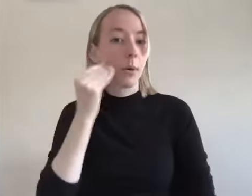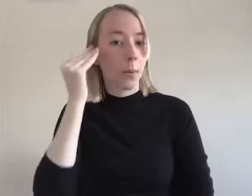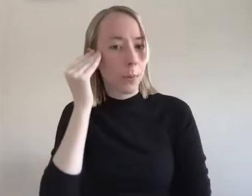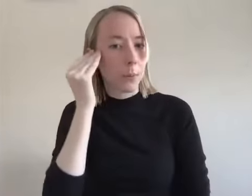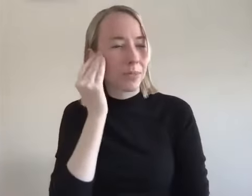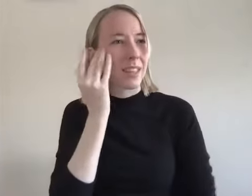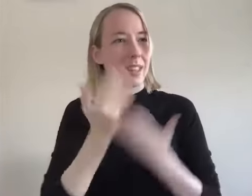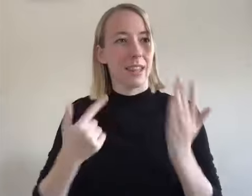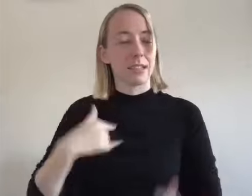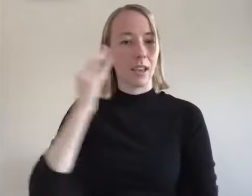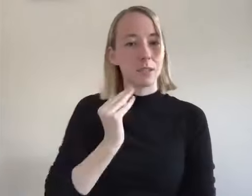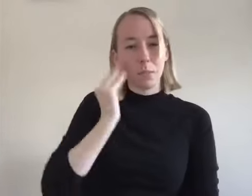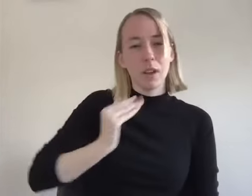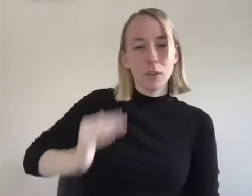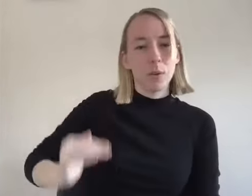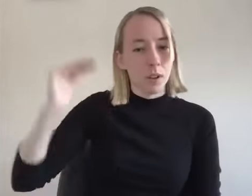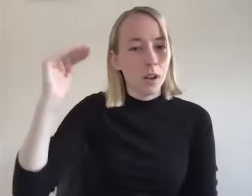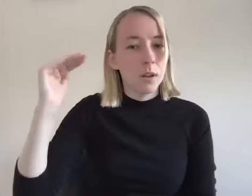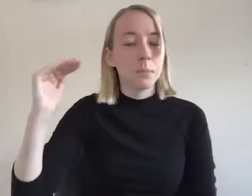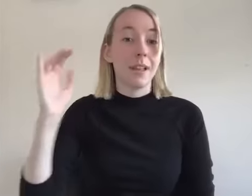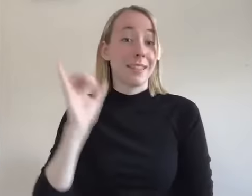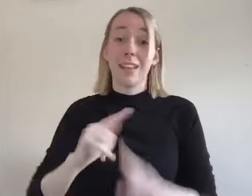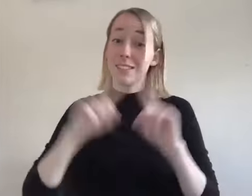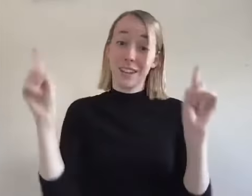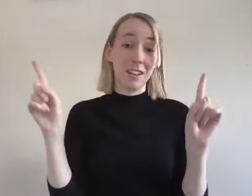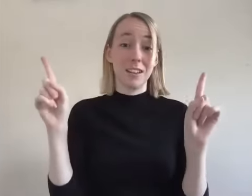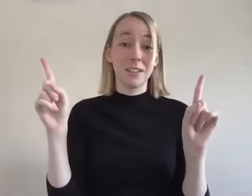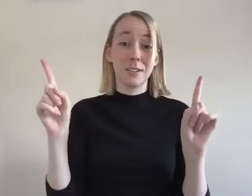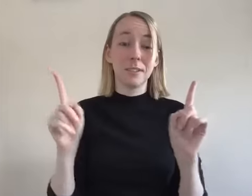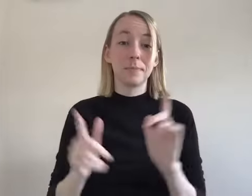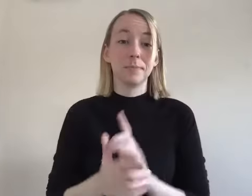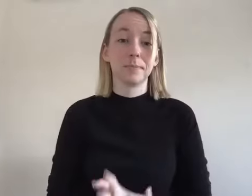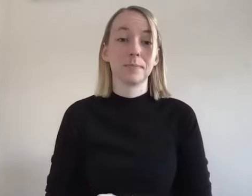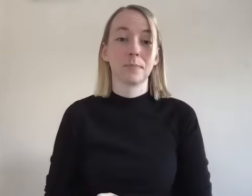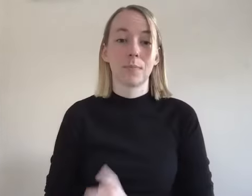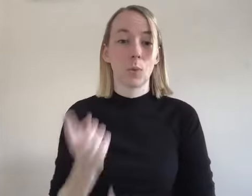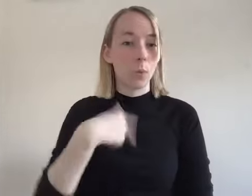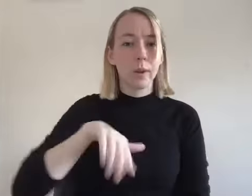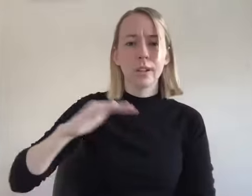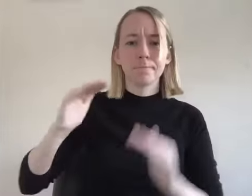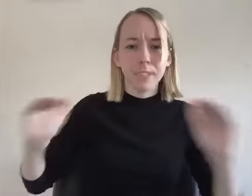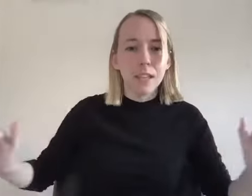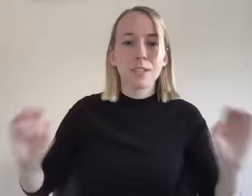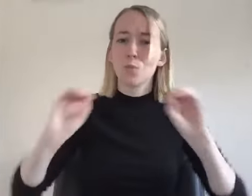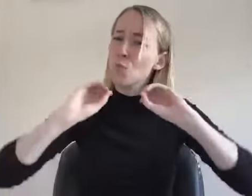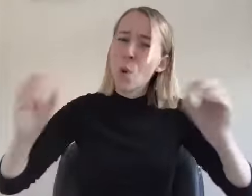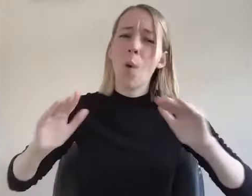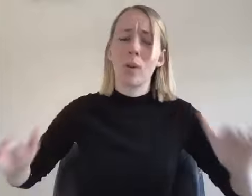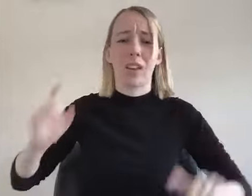that i experienced growing up like that's different like that's like like we're children like no